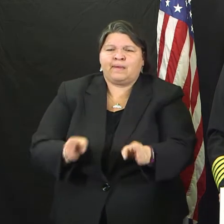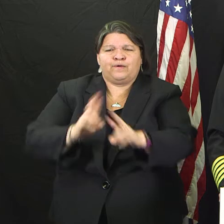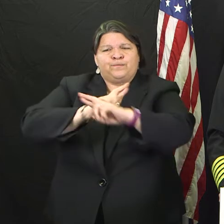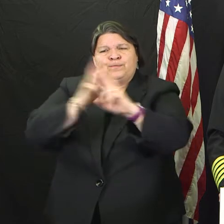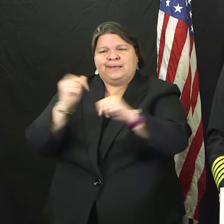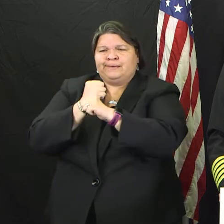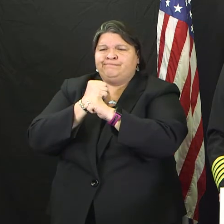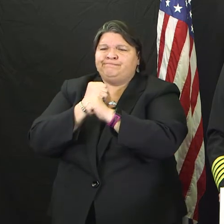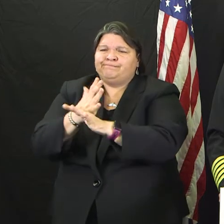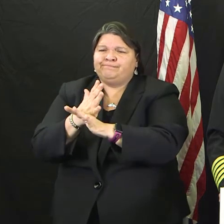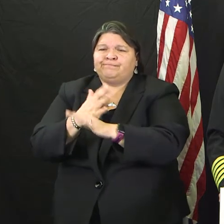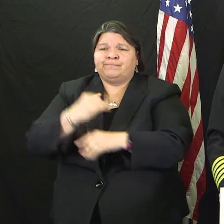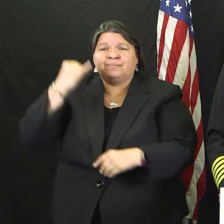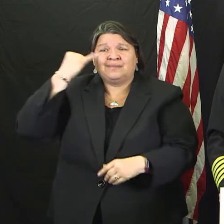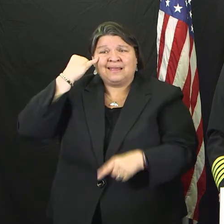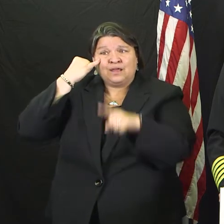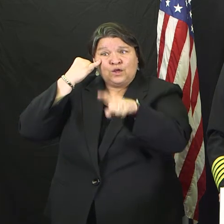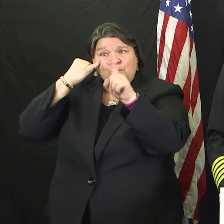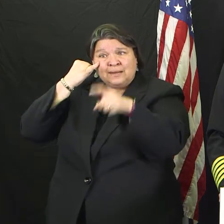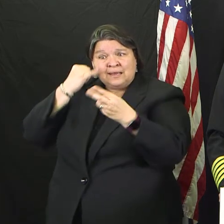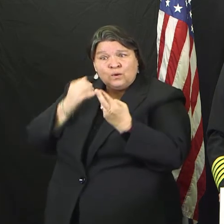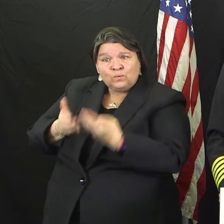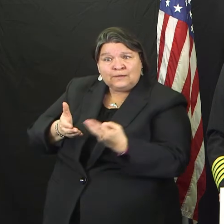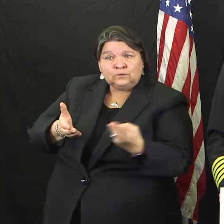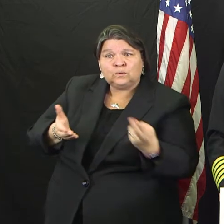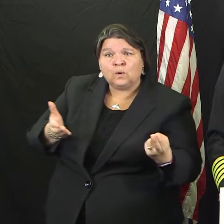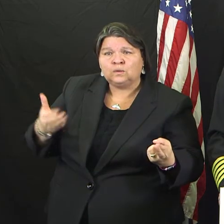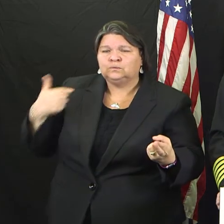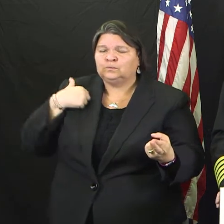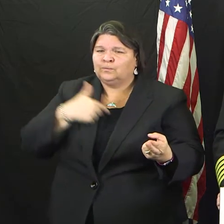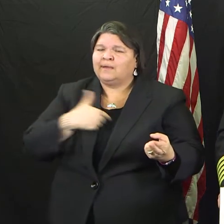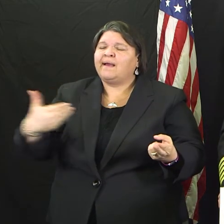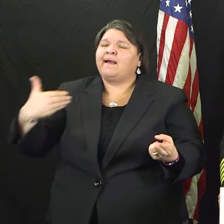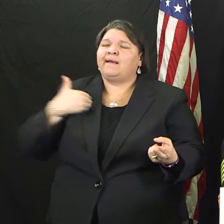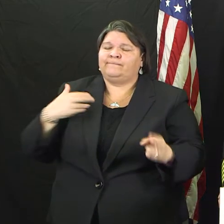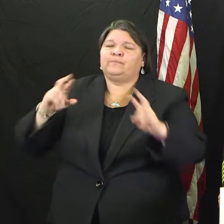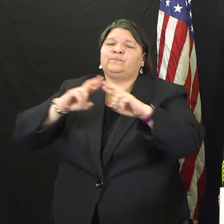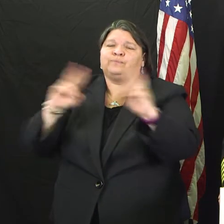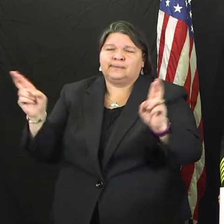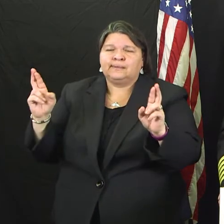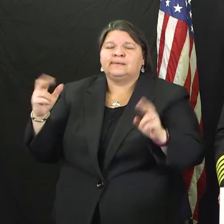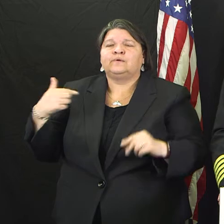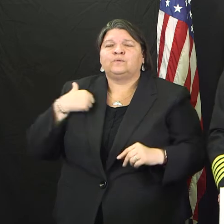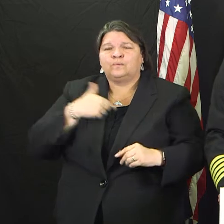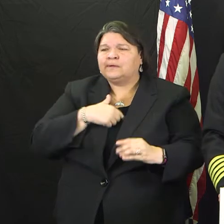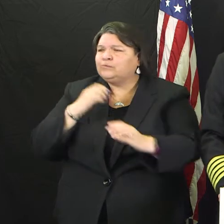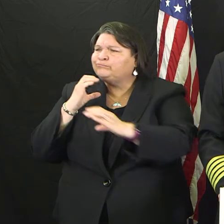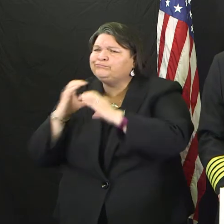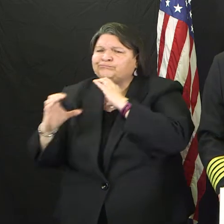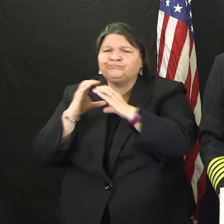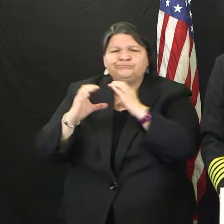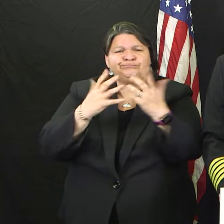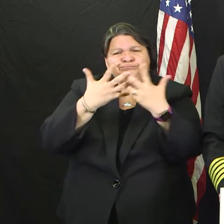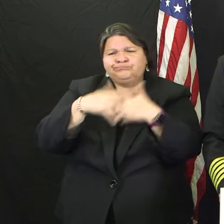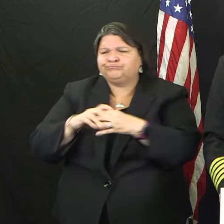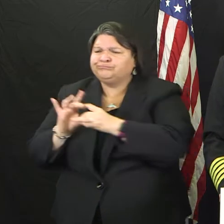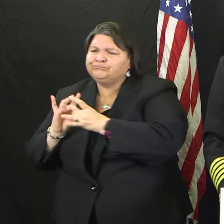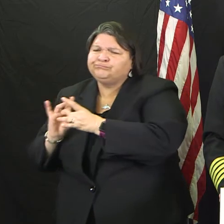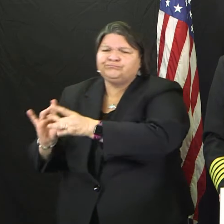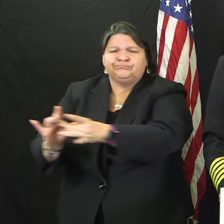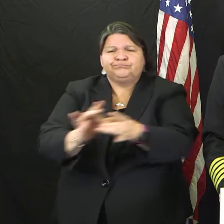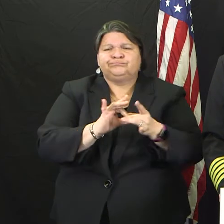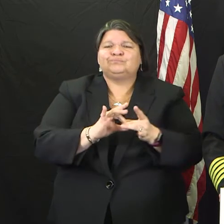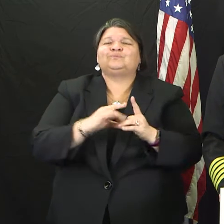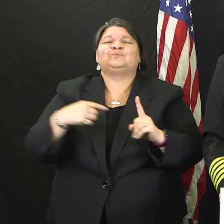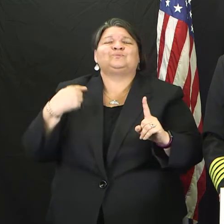throughout the Metroplex that we're all communicating and working together. We stand with you, but we also